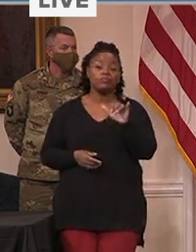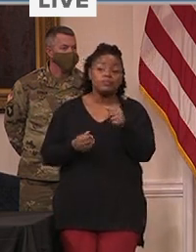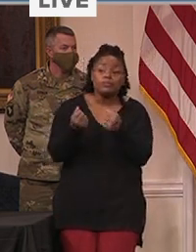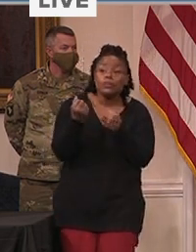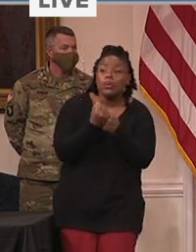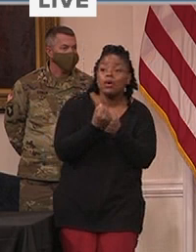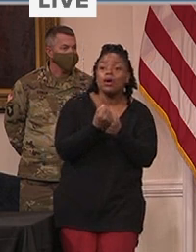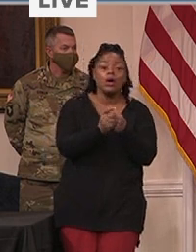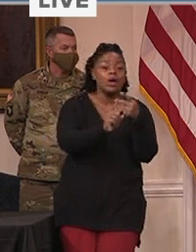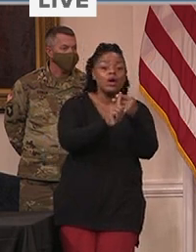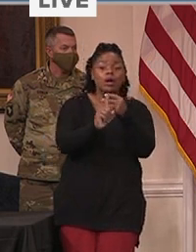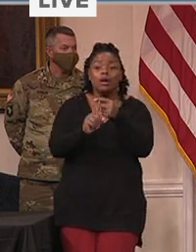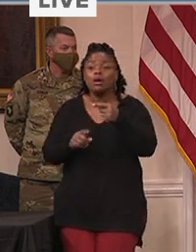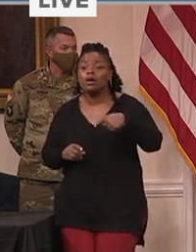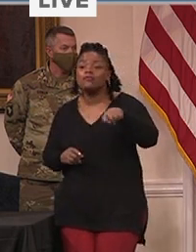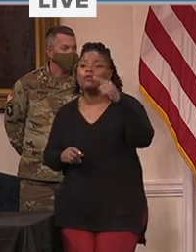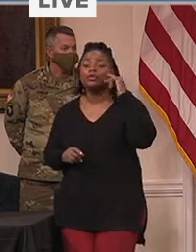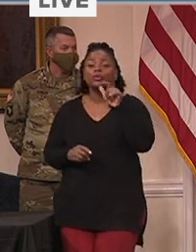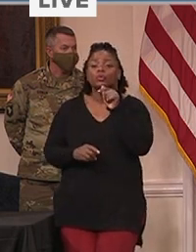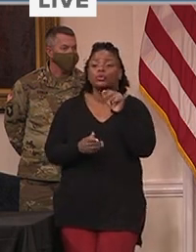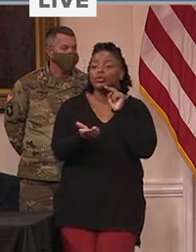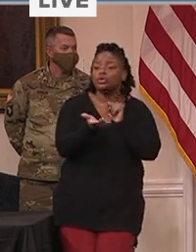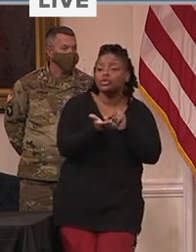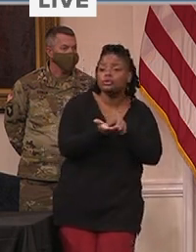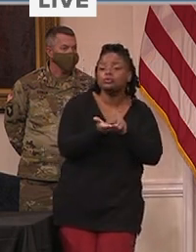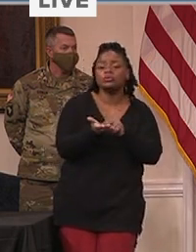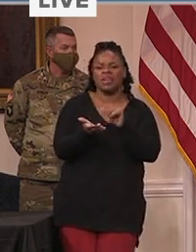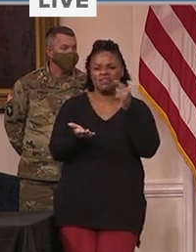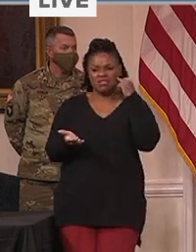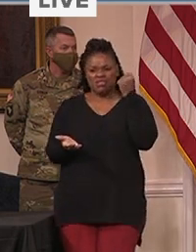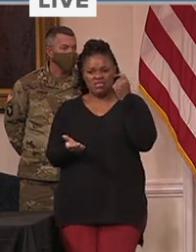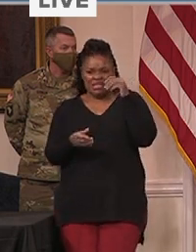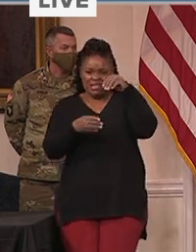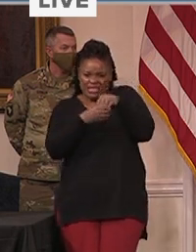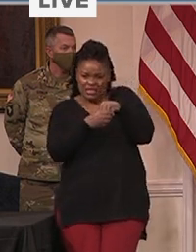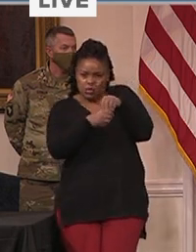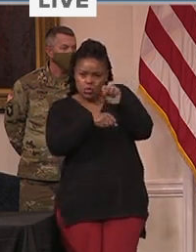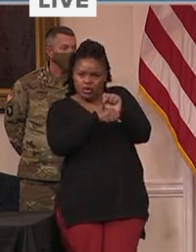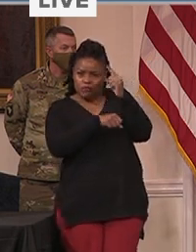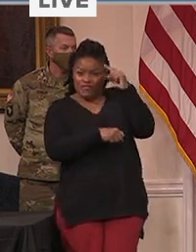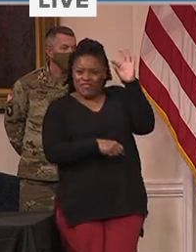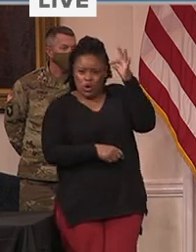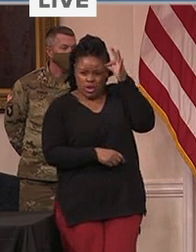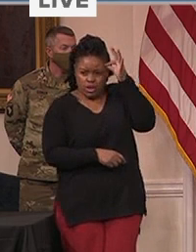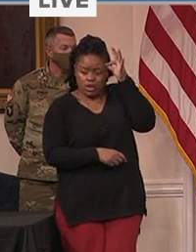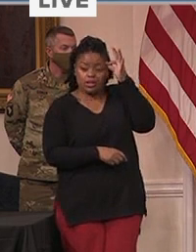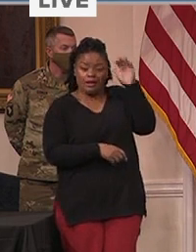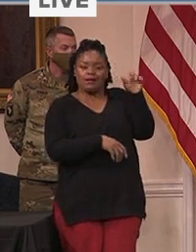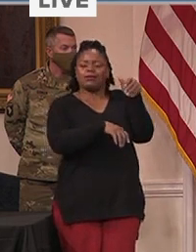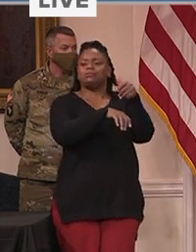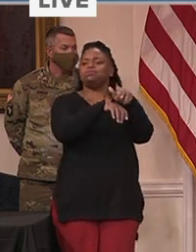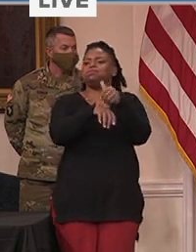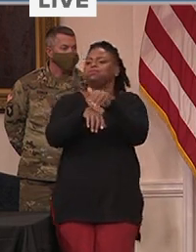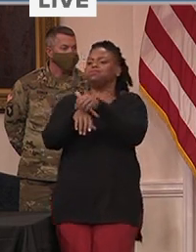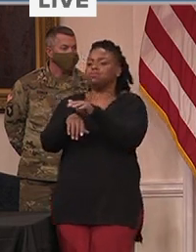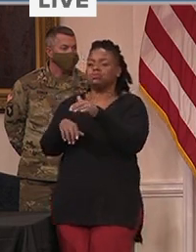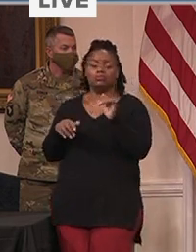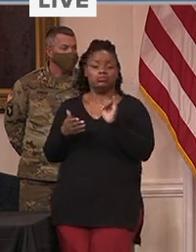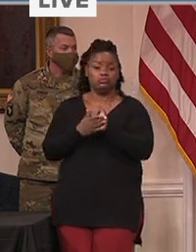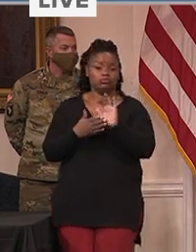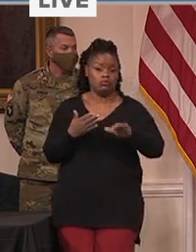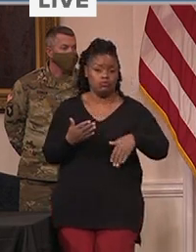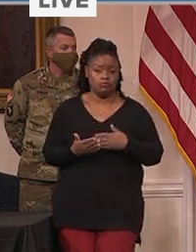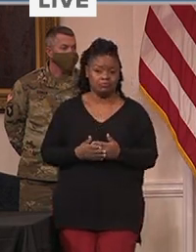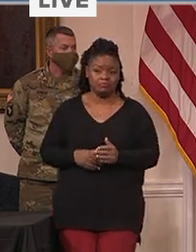workers at federal facilities. We've distributed them out to our Maryland frontline healthcare workers who work in both